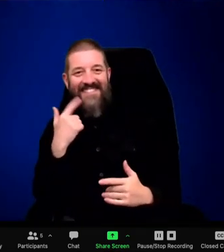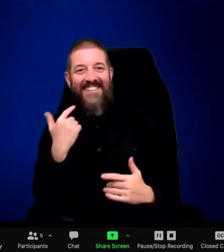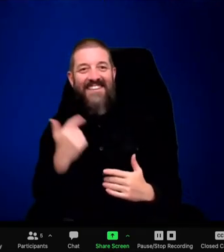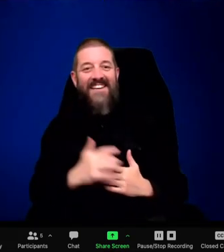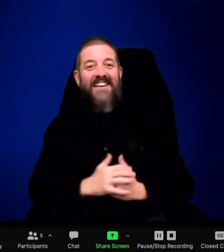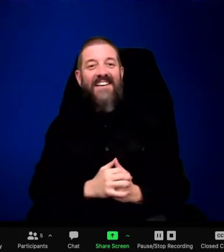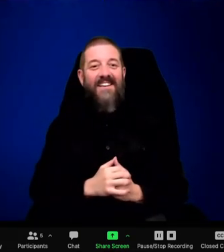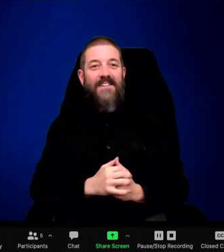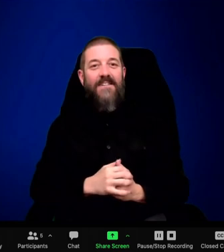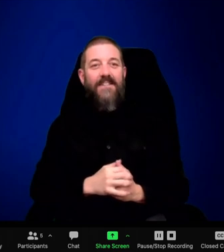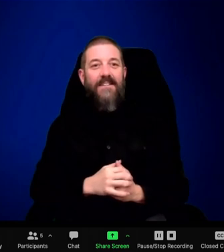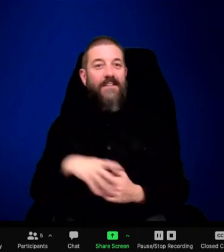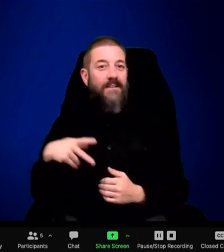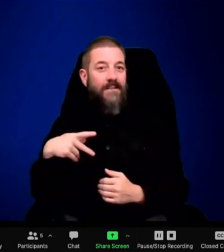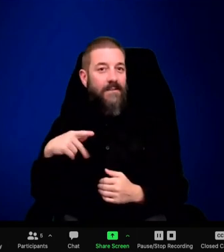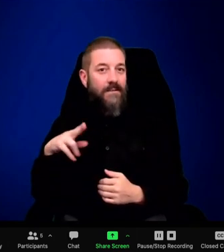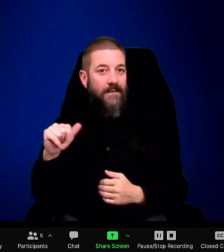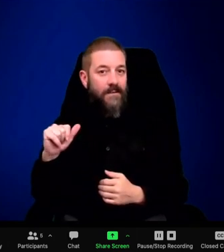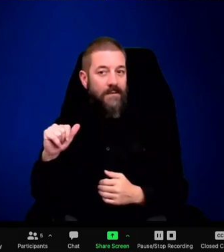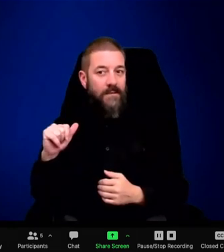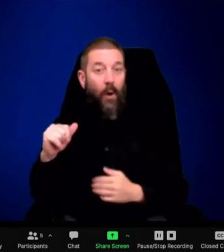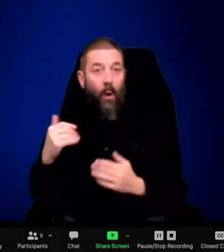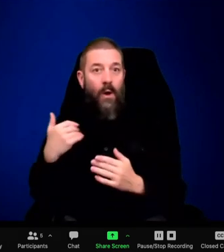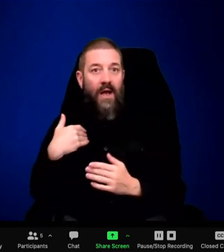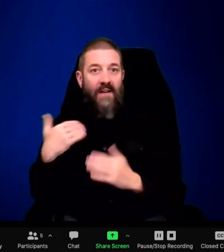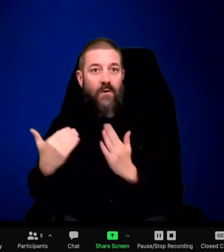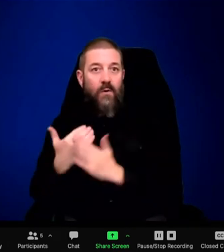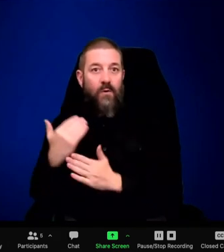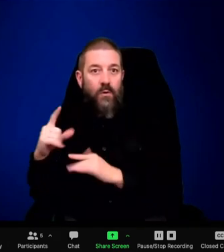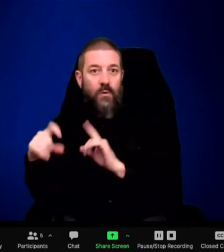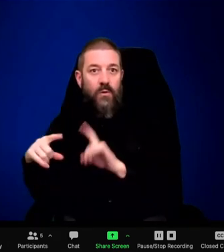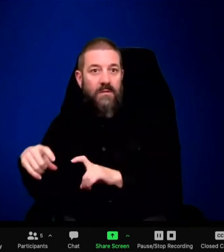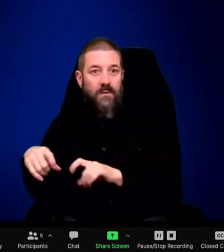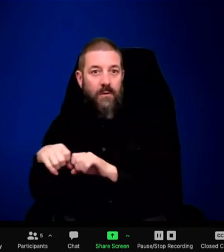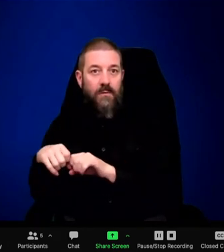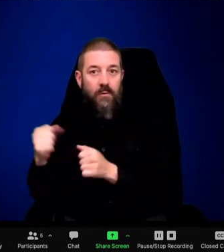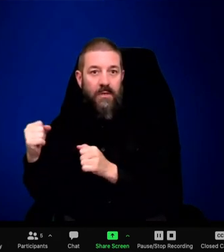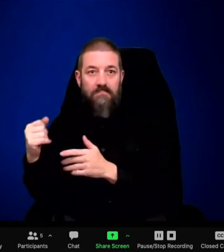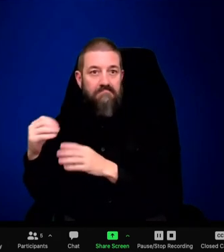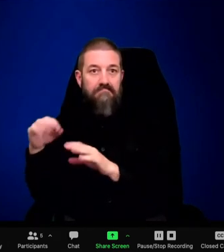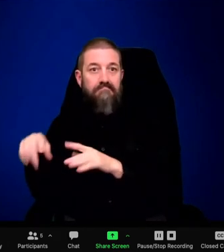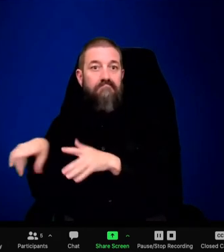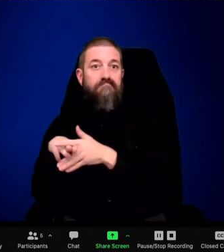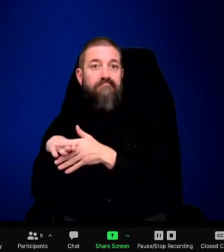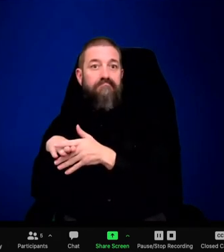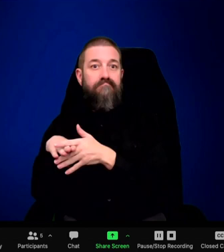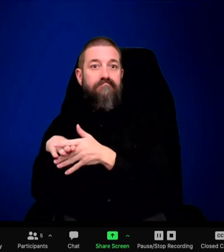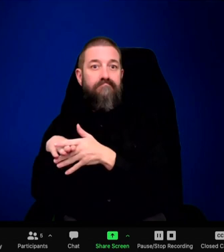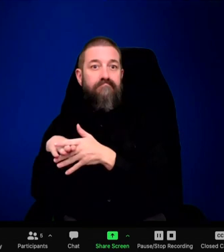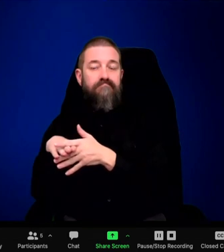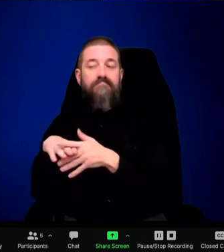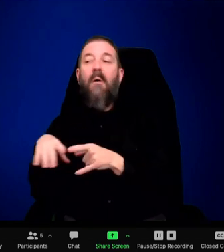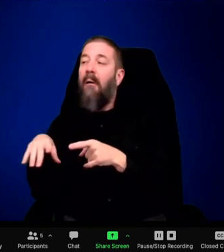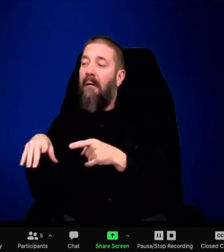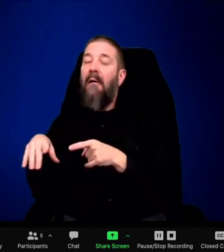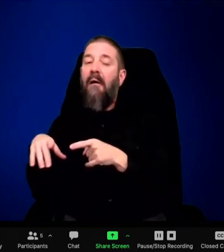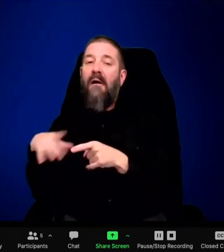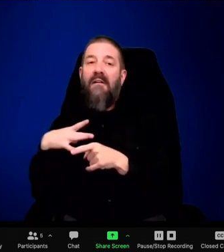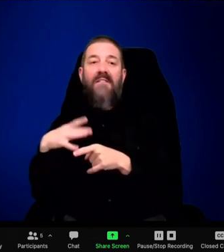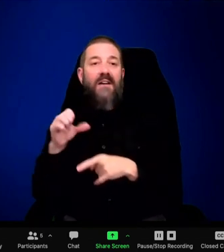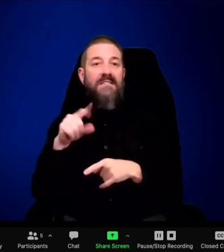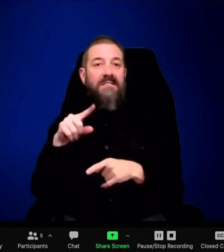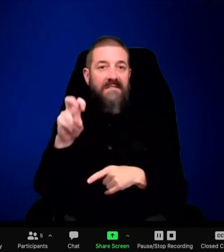the cover. I don't know. Sometimes in life you just have to take humiliations and